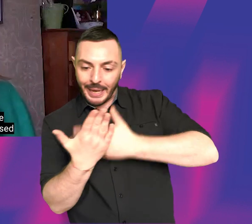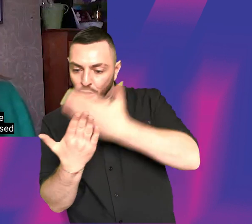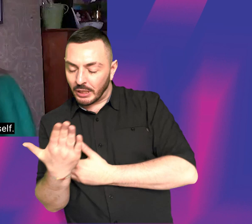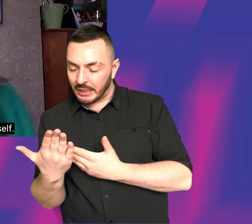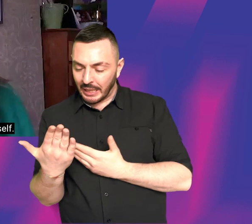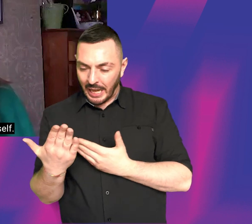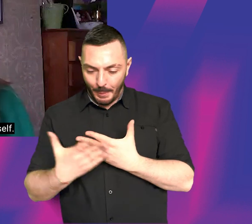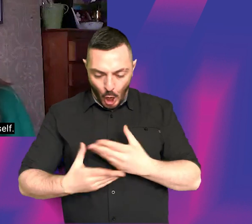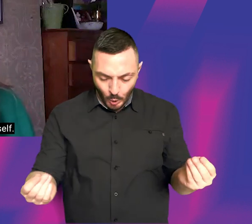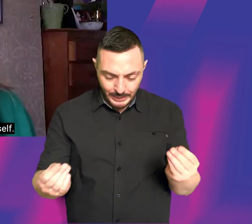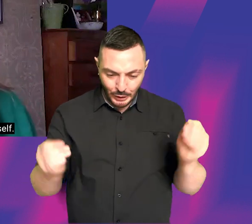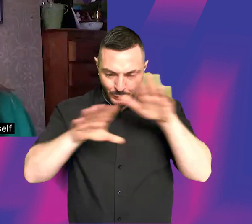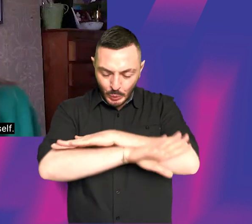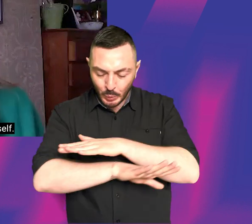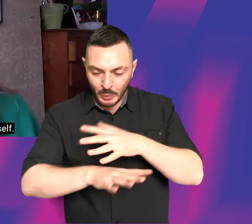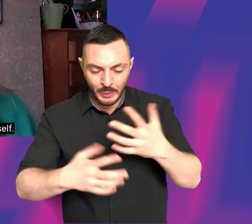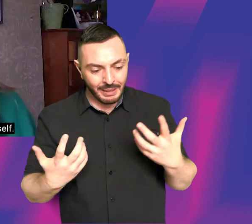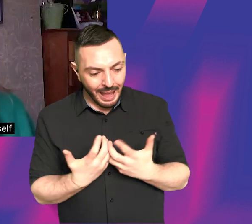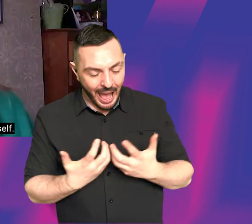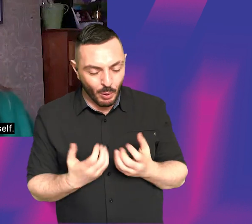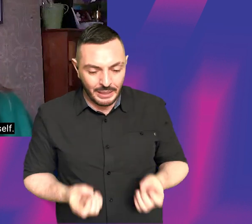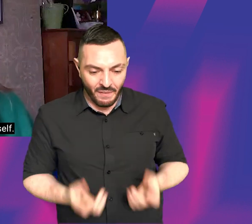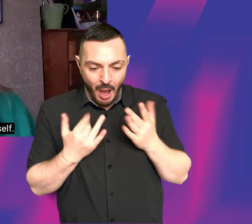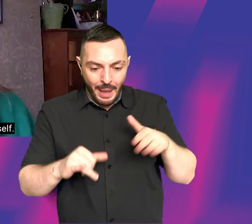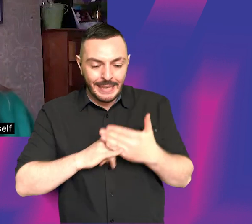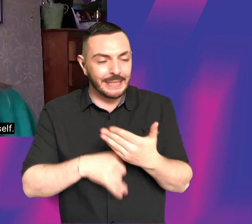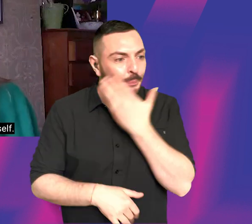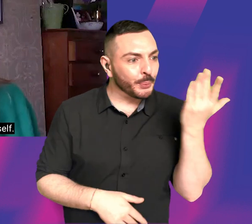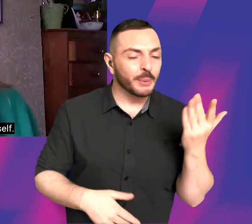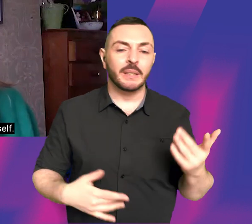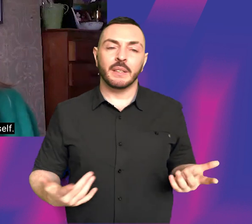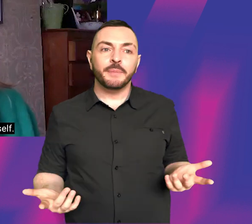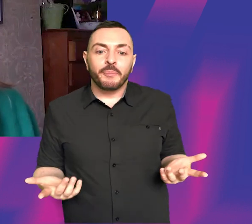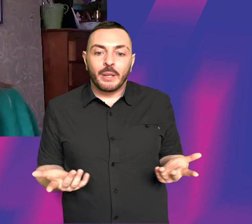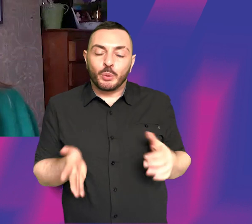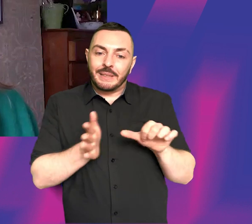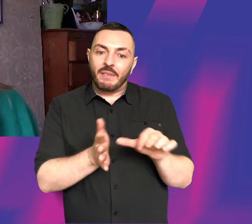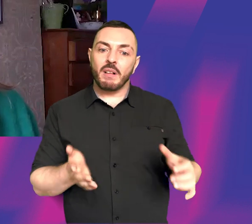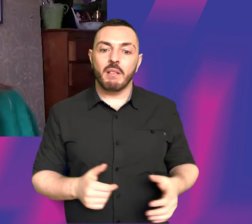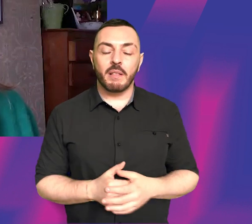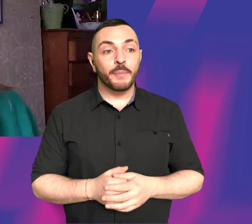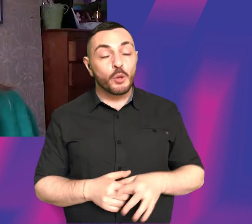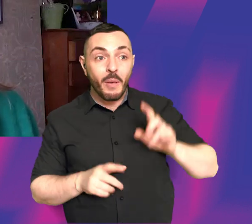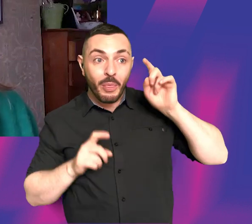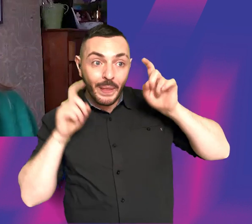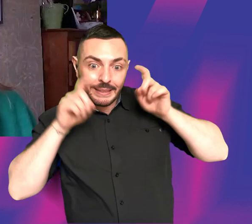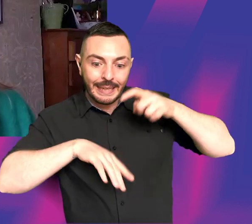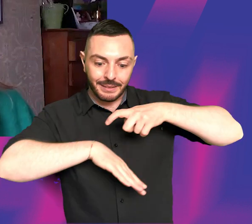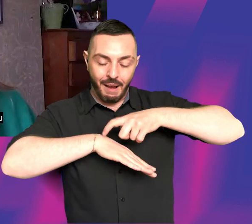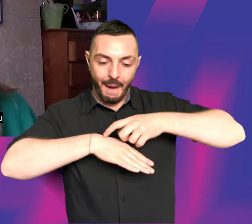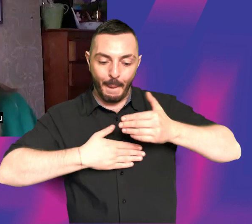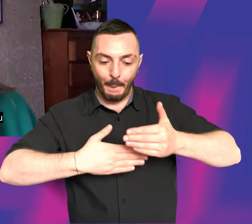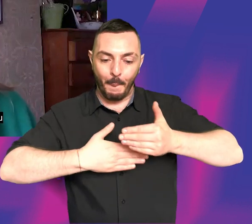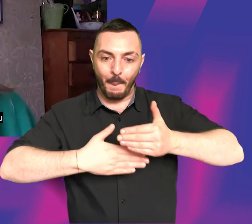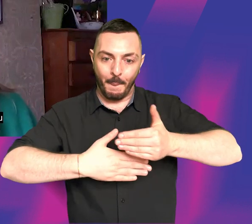and I wouldn't and I didn't have an ending. And then I would give up and hate myself, you know, like so it's it's just thinking time is really important.